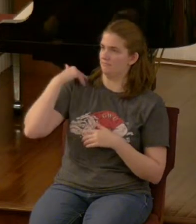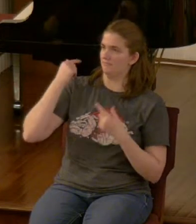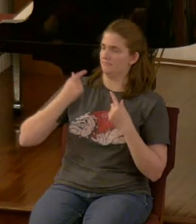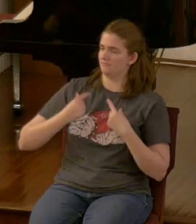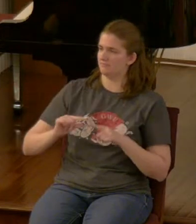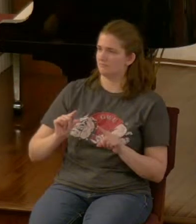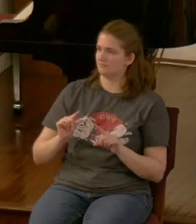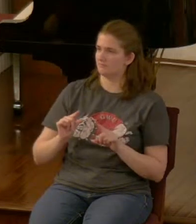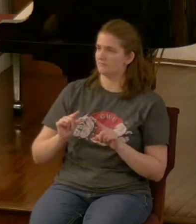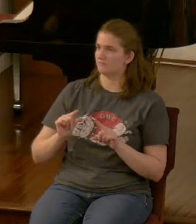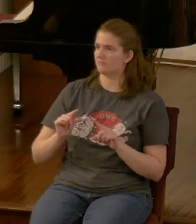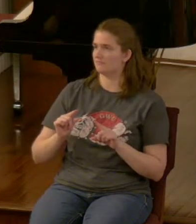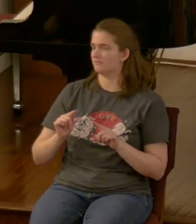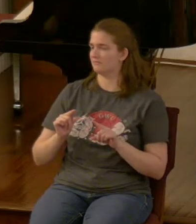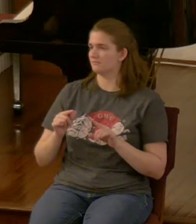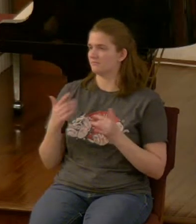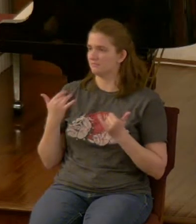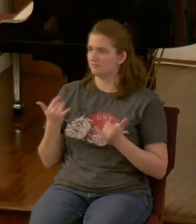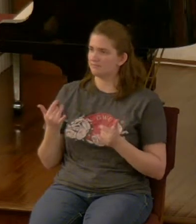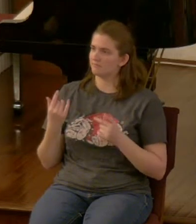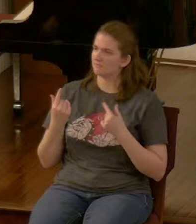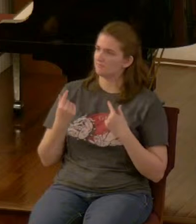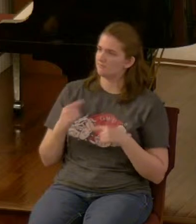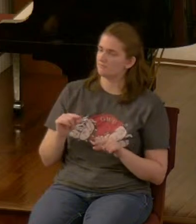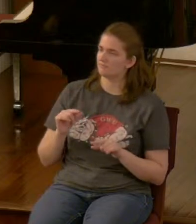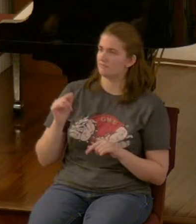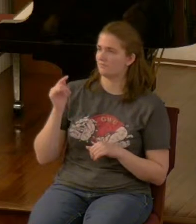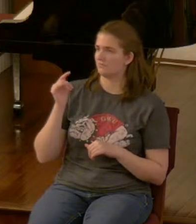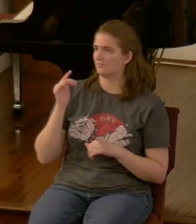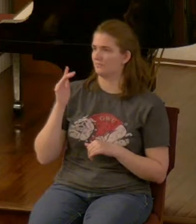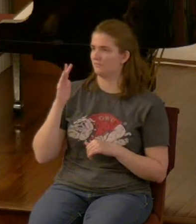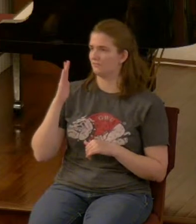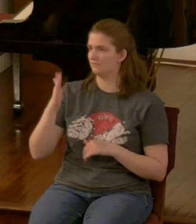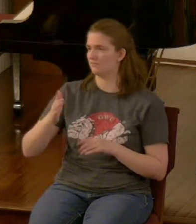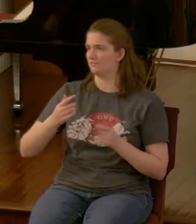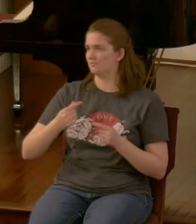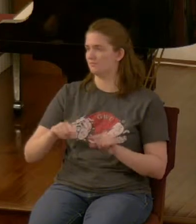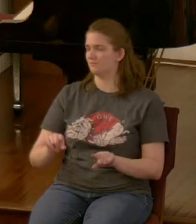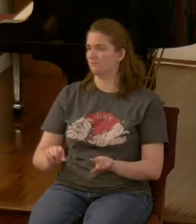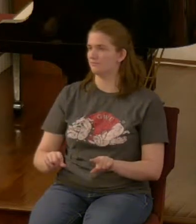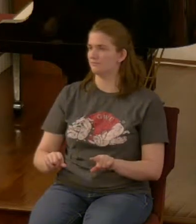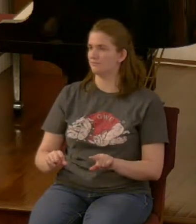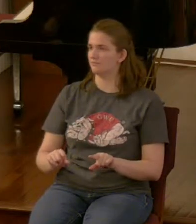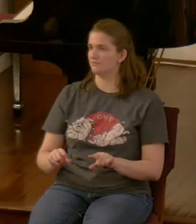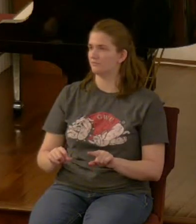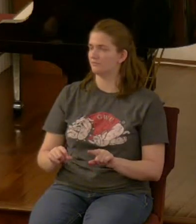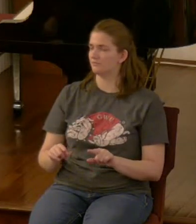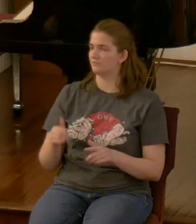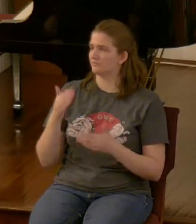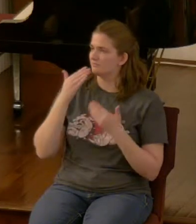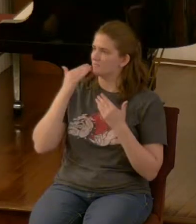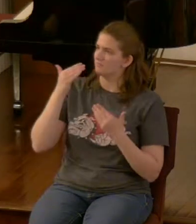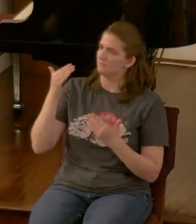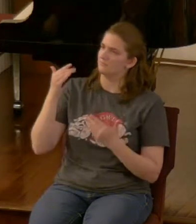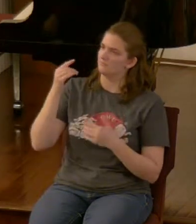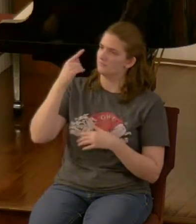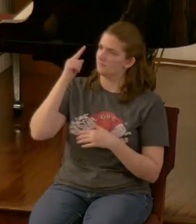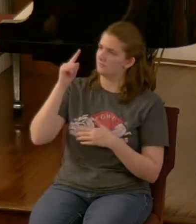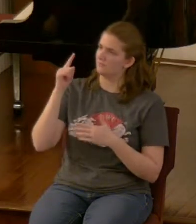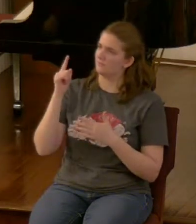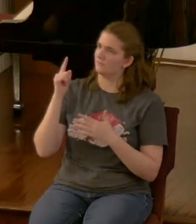what is happening today and what's going to happen to the future so Lord again thank you for